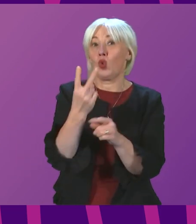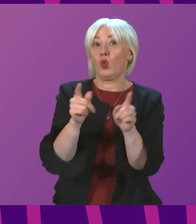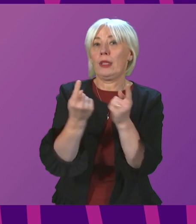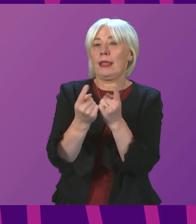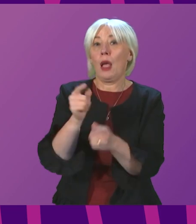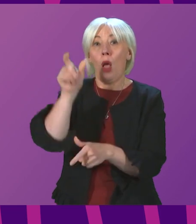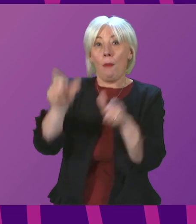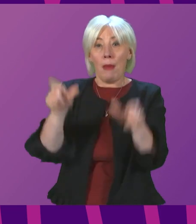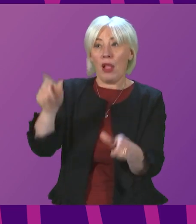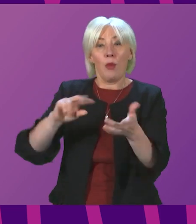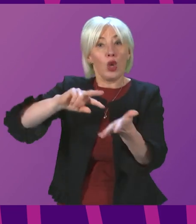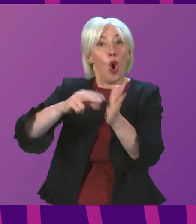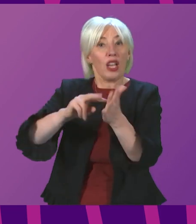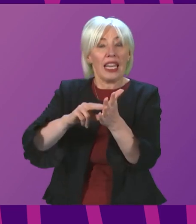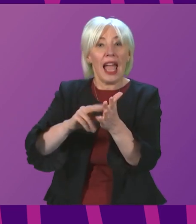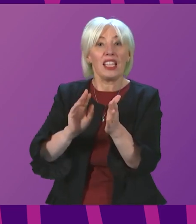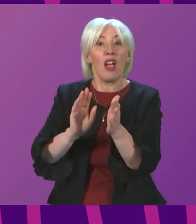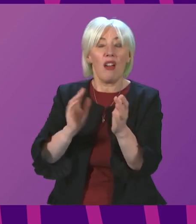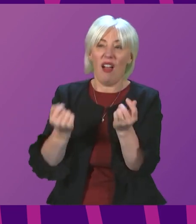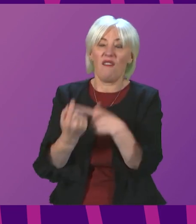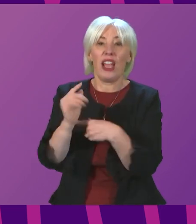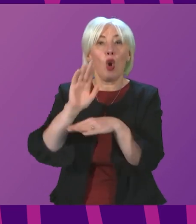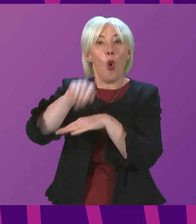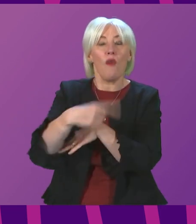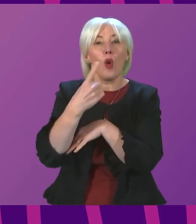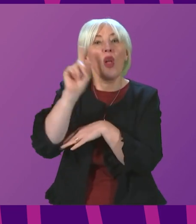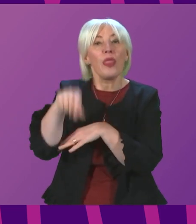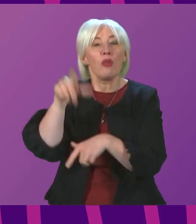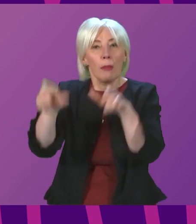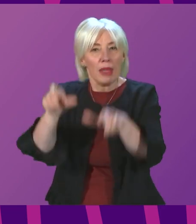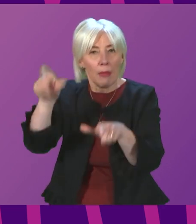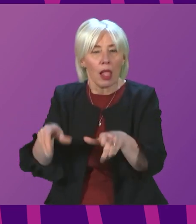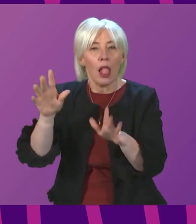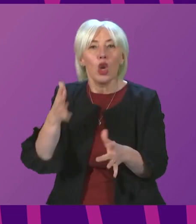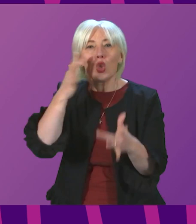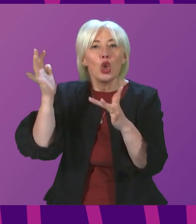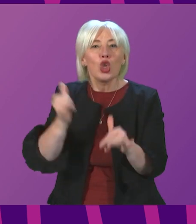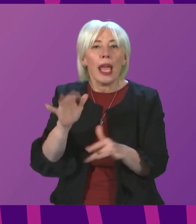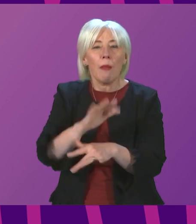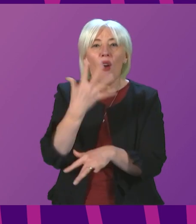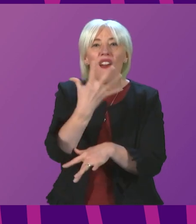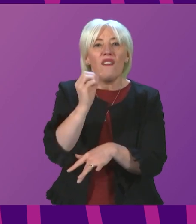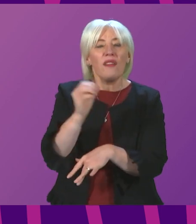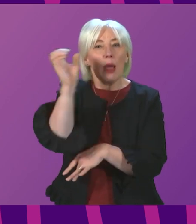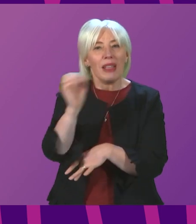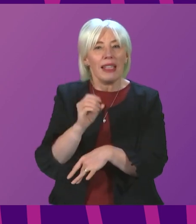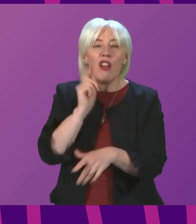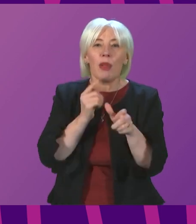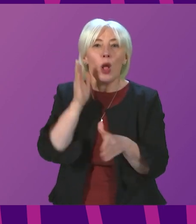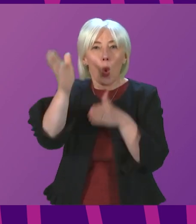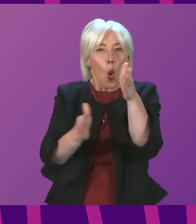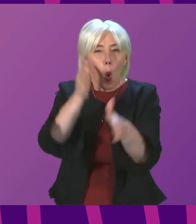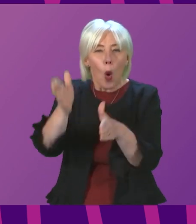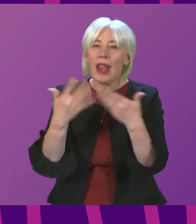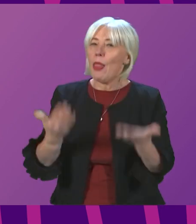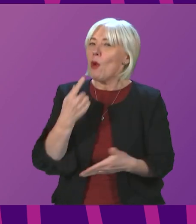organisers of large events of 1,000 or more people should check the certification status of at least 50 per cent of attendees rather than the